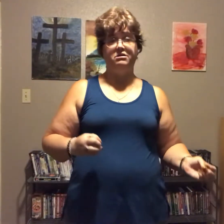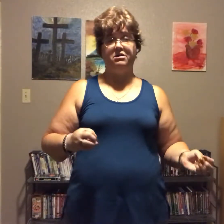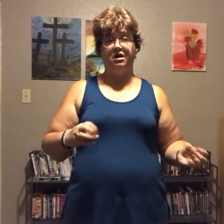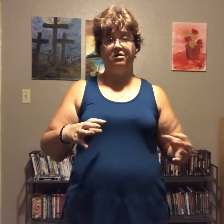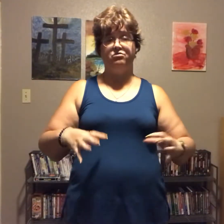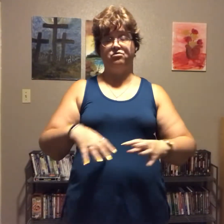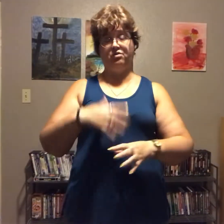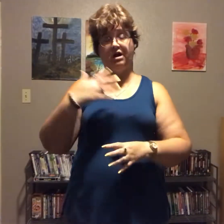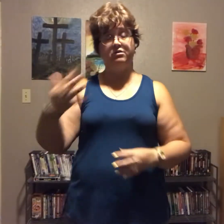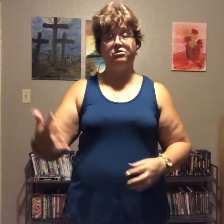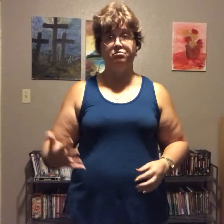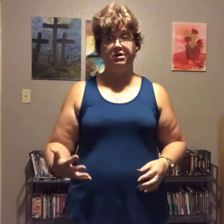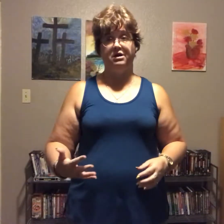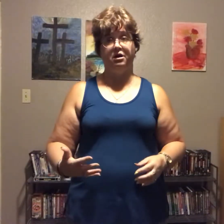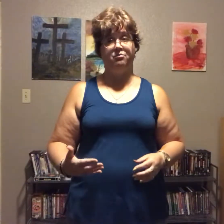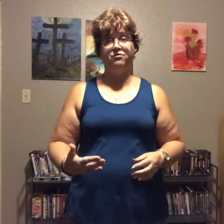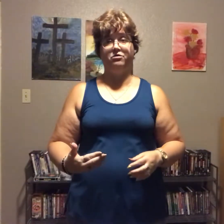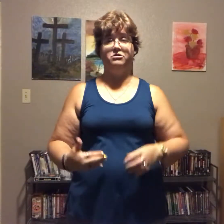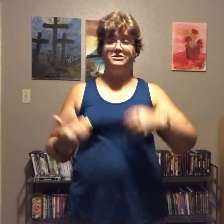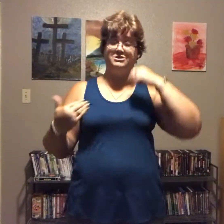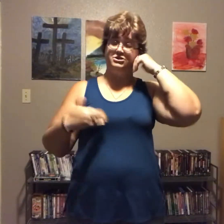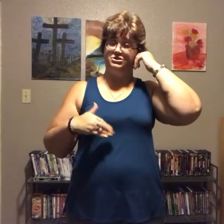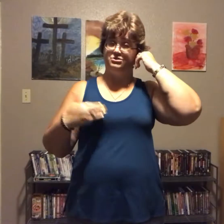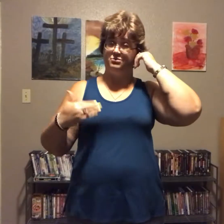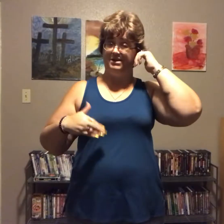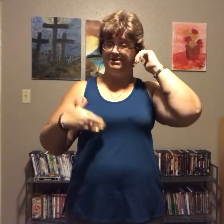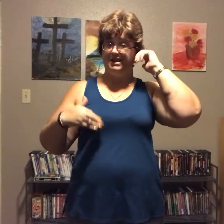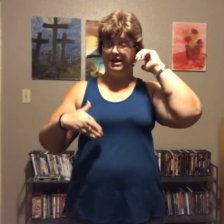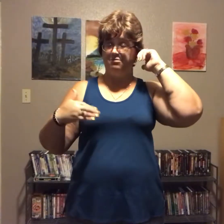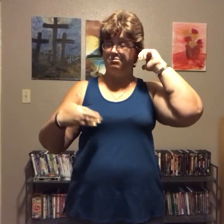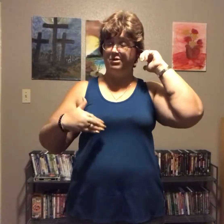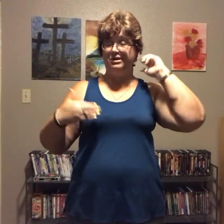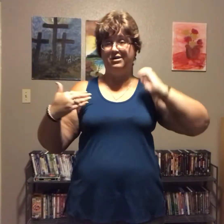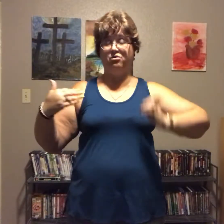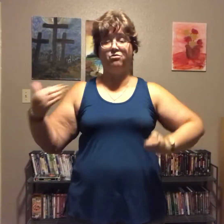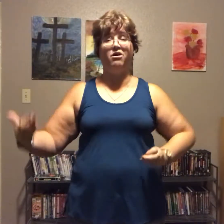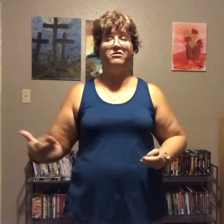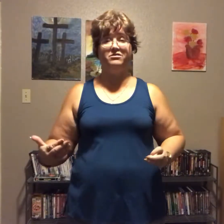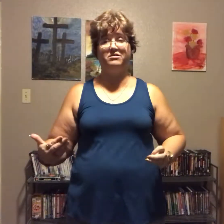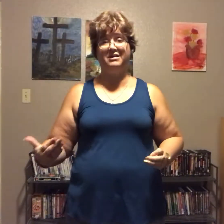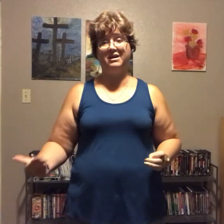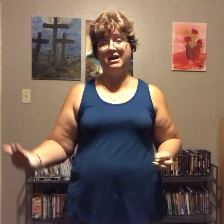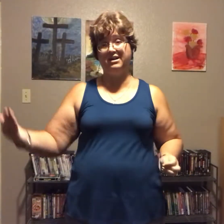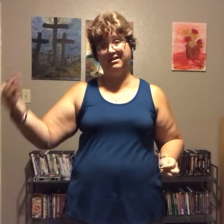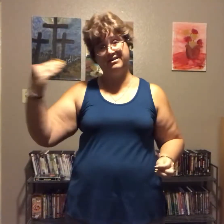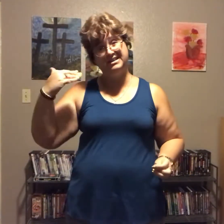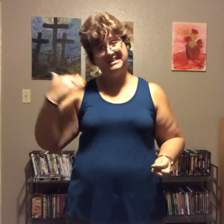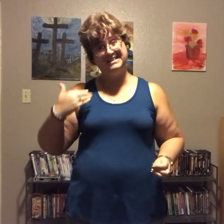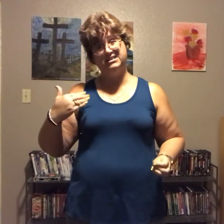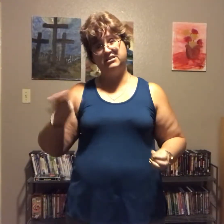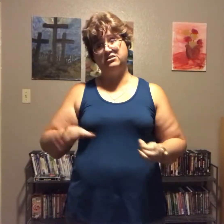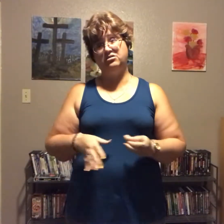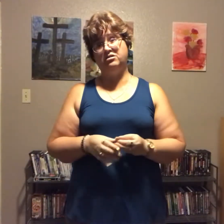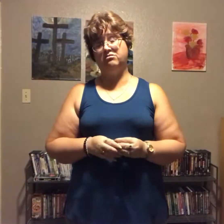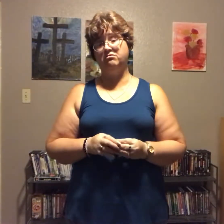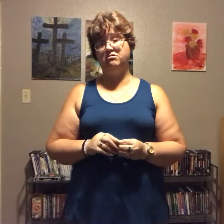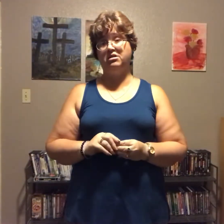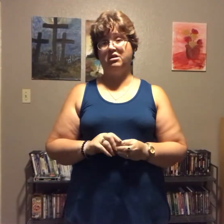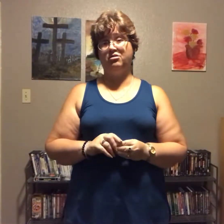has tried to be helpful it's just the way that they had put it across that kind of you know kind of